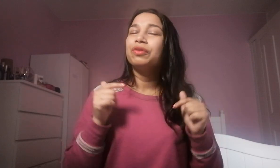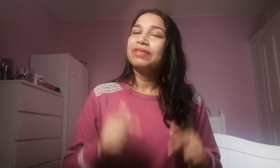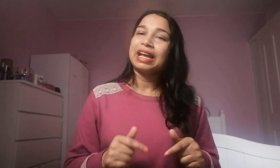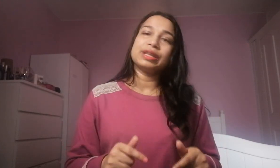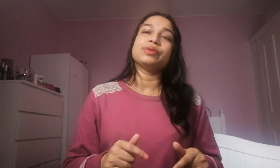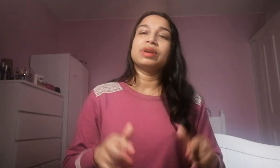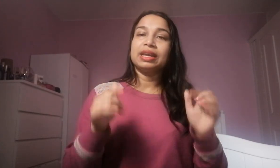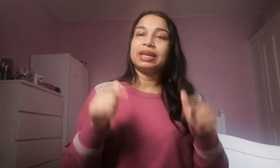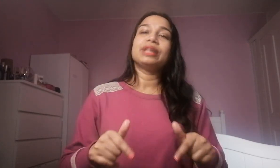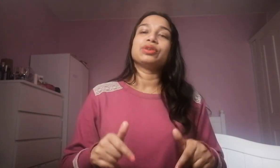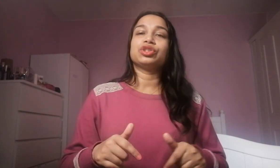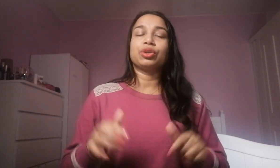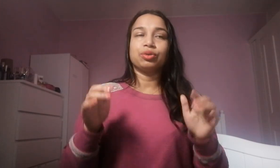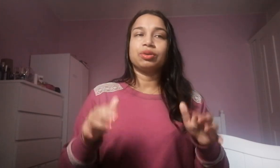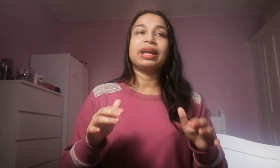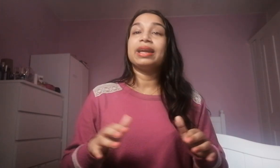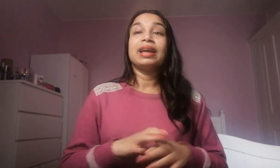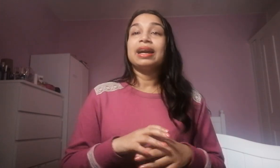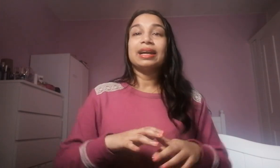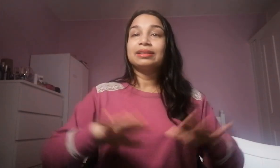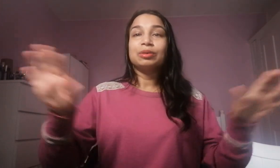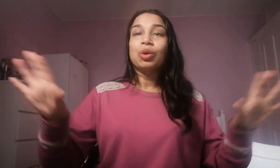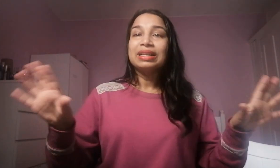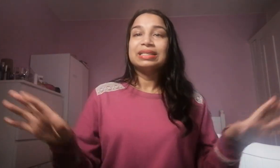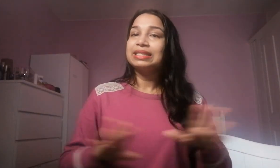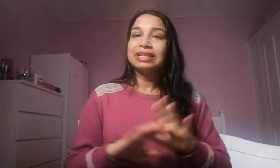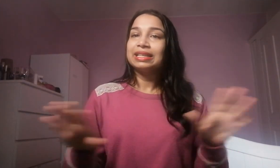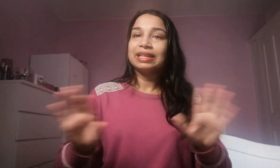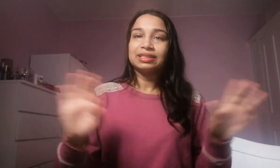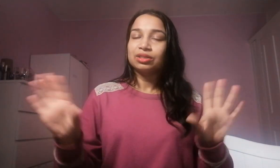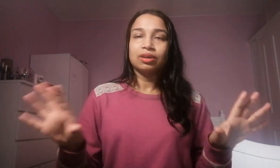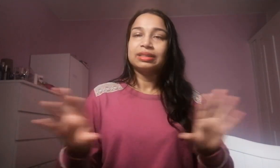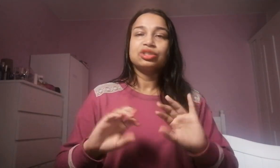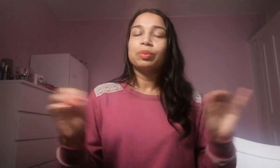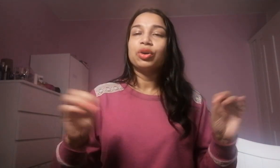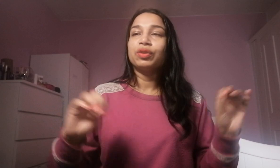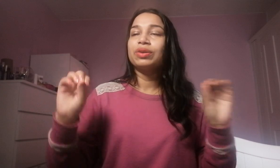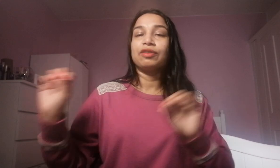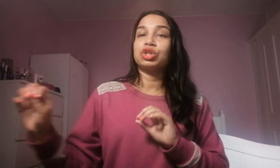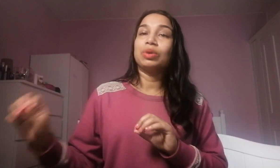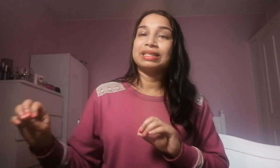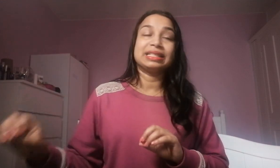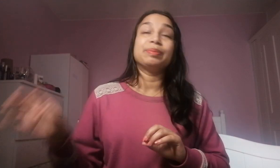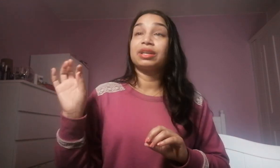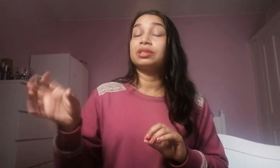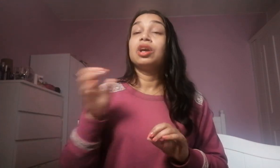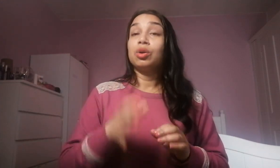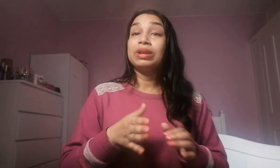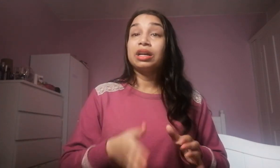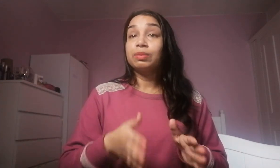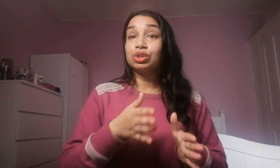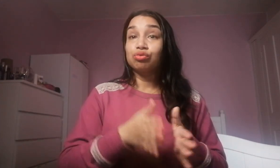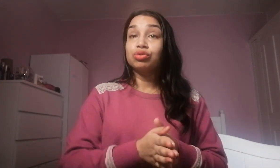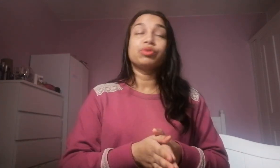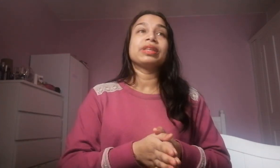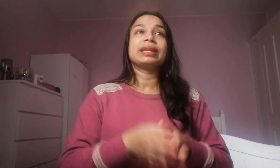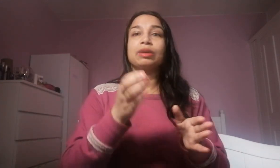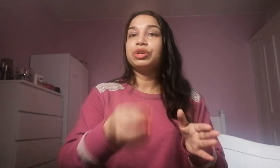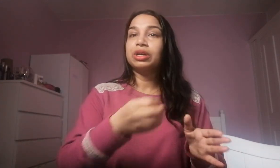value in your circle okay quantity it's not there's no point of going after quantity because when it comes to the rule thing like when it